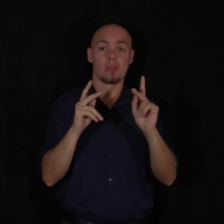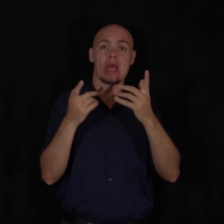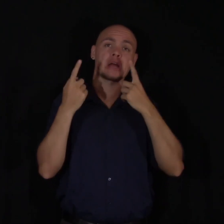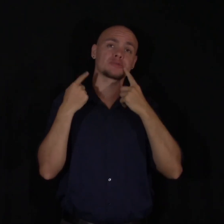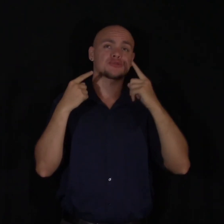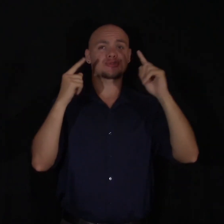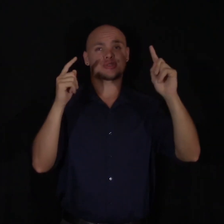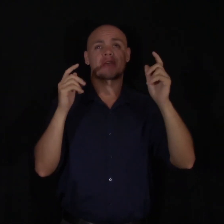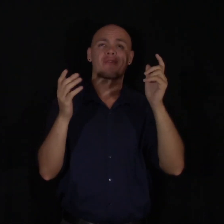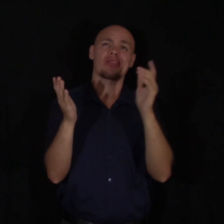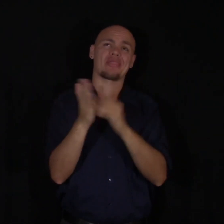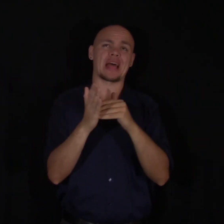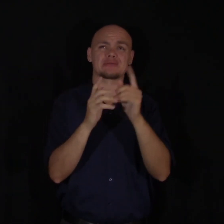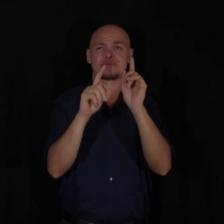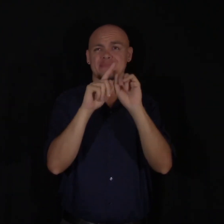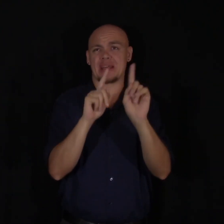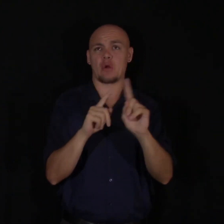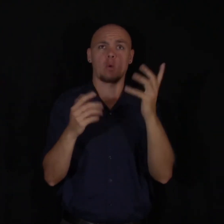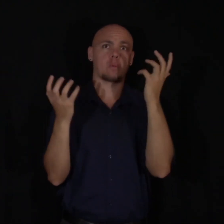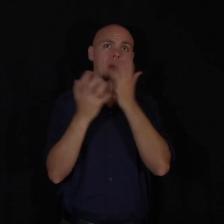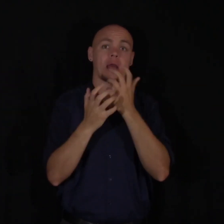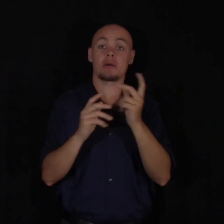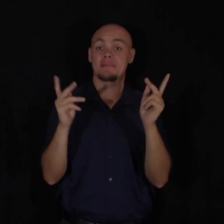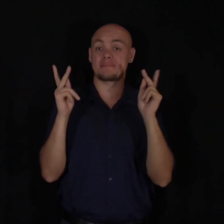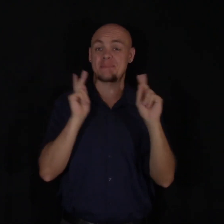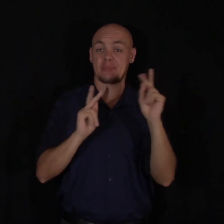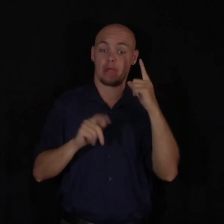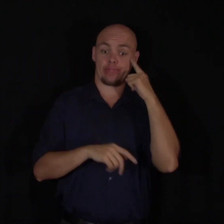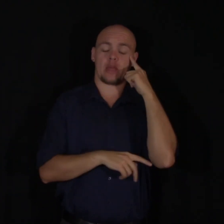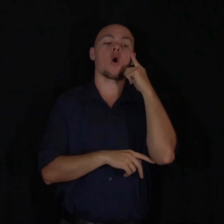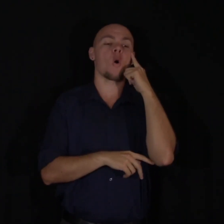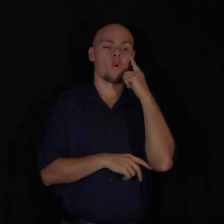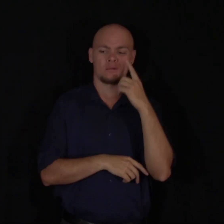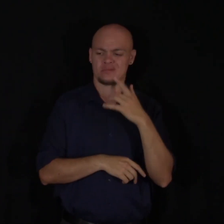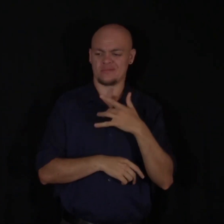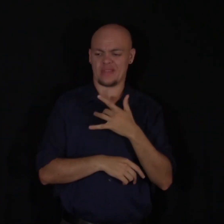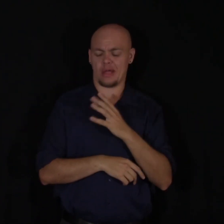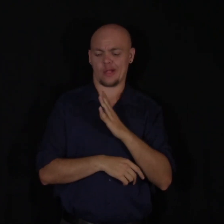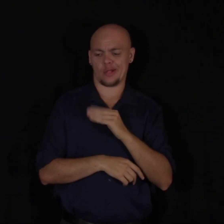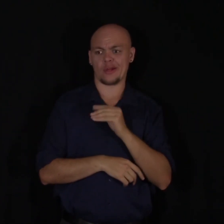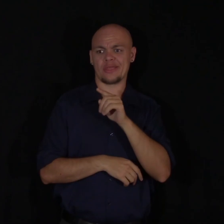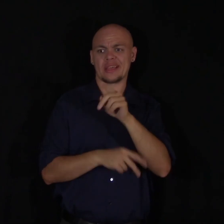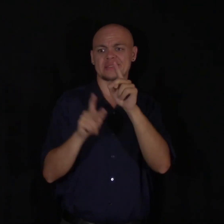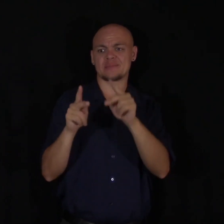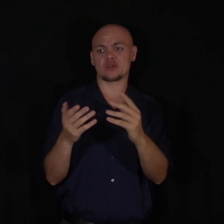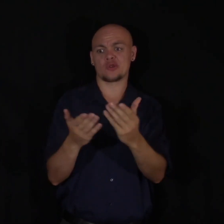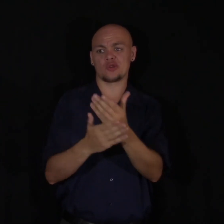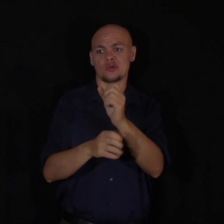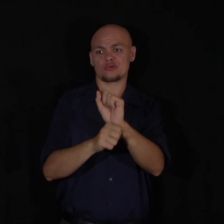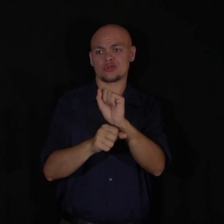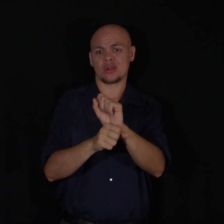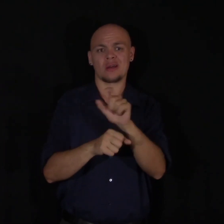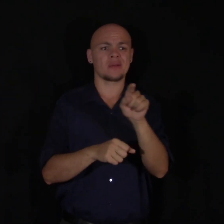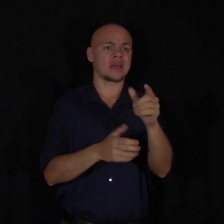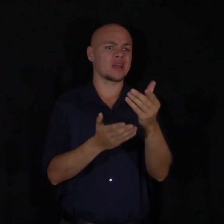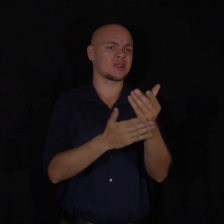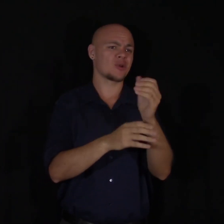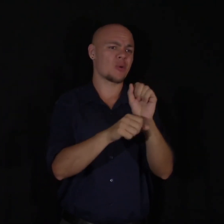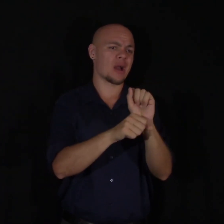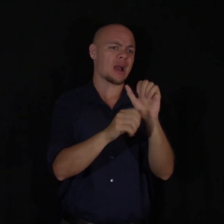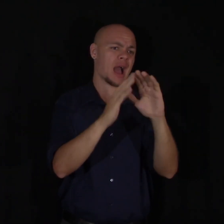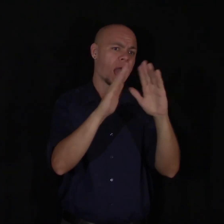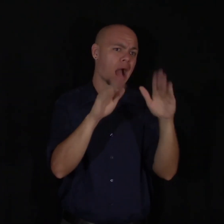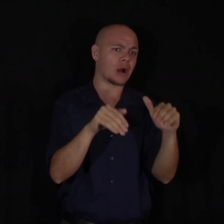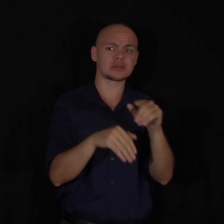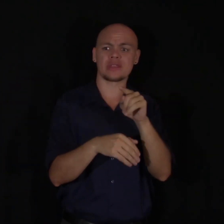crazy things every day. And for a lot of people this makes them feel really bad. Oh, that person got a new job. Oh, that person got a new house. Oh,